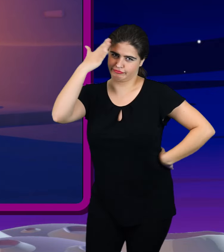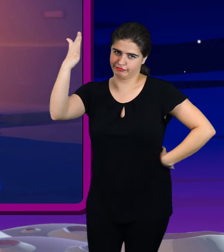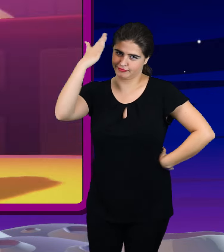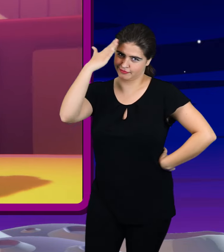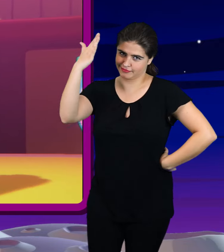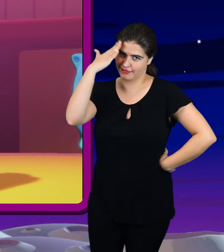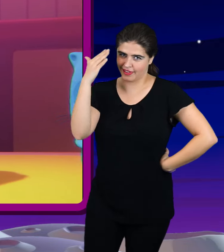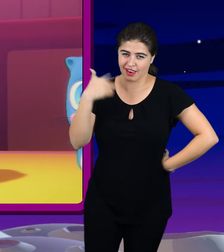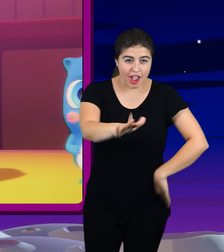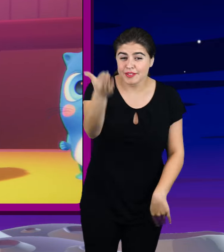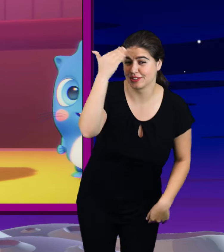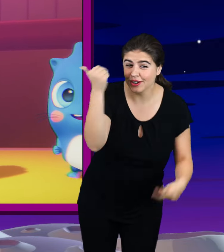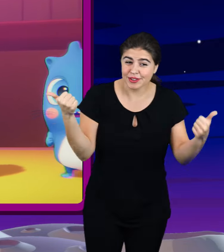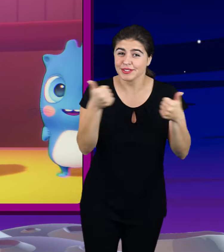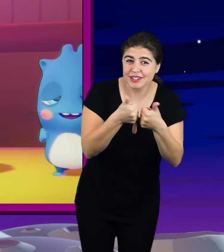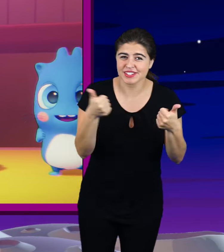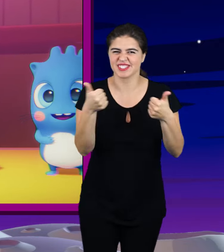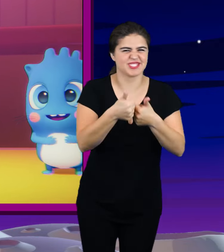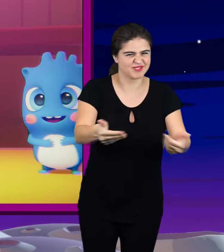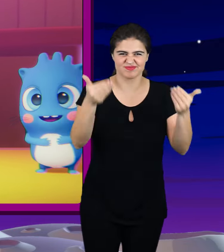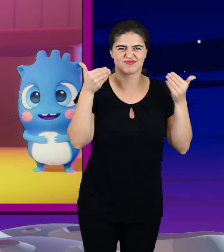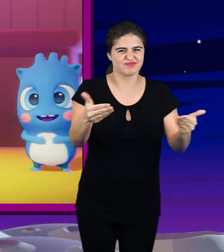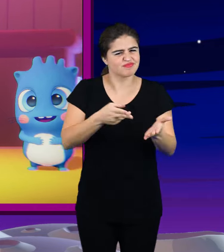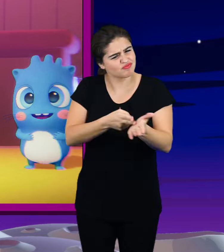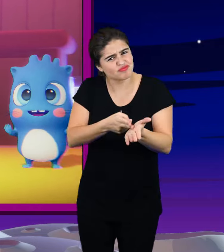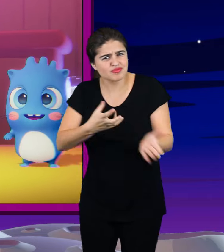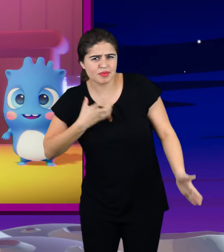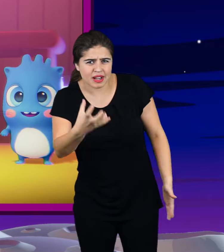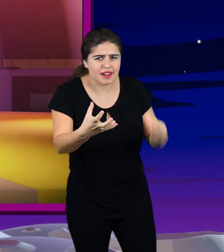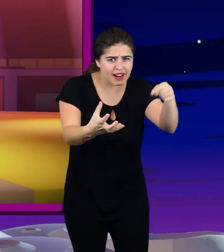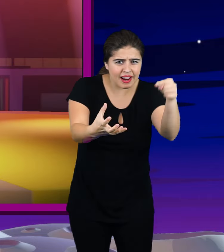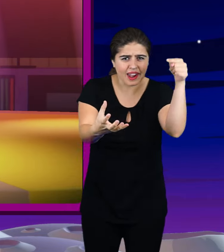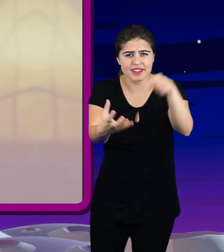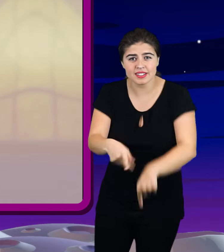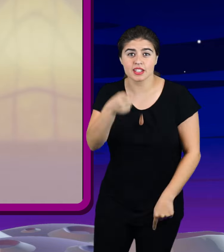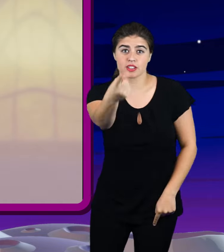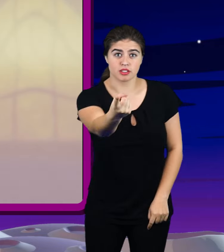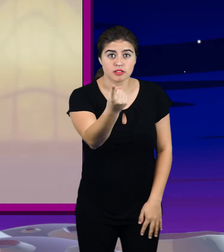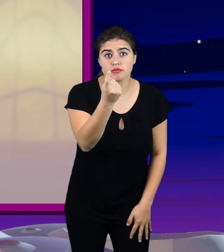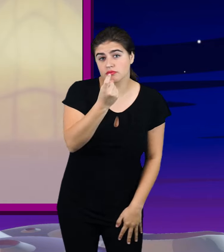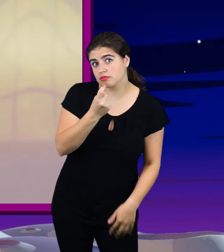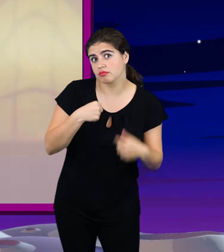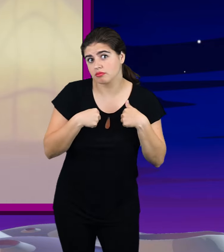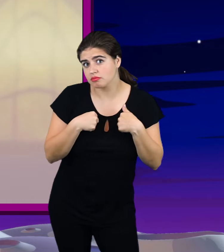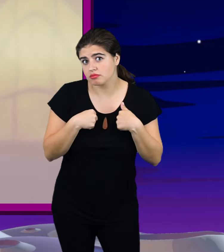on We know the game and we're gonna play it And if you